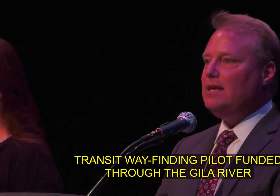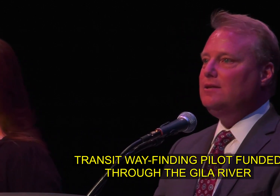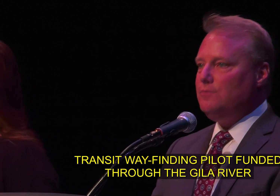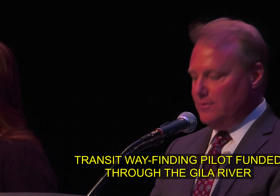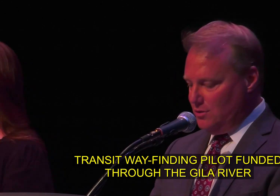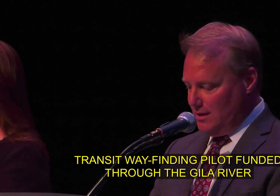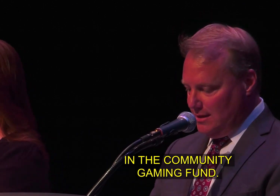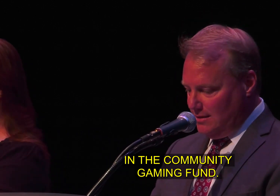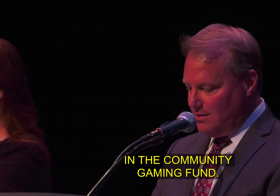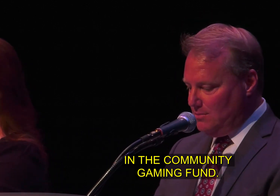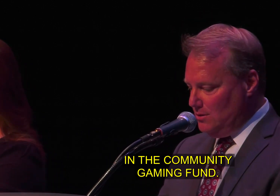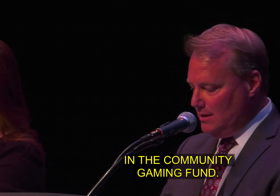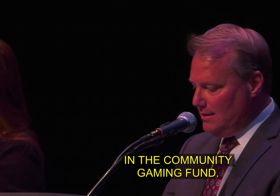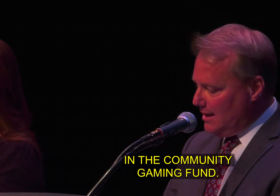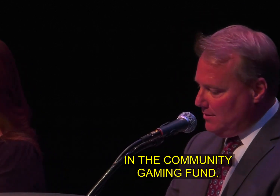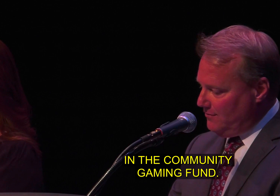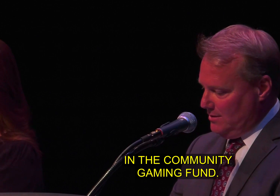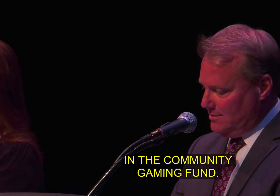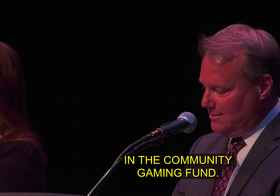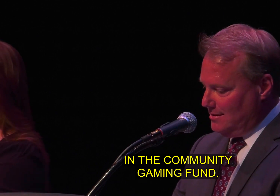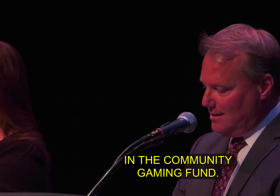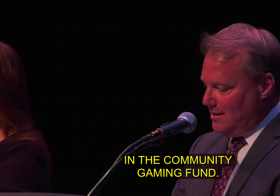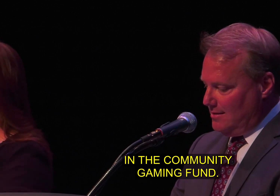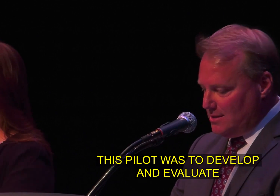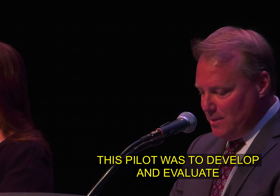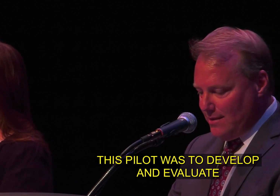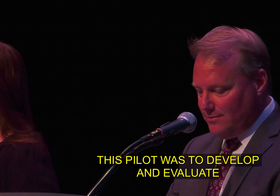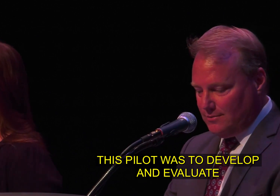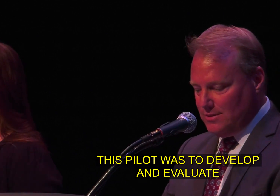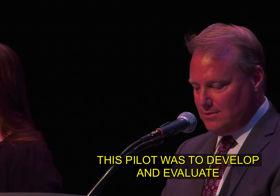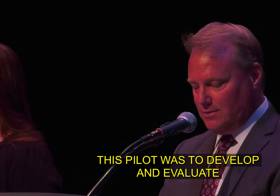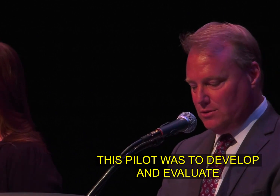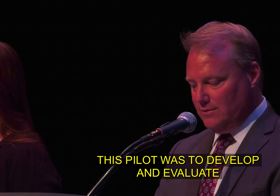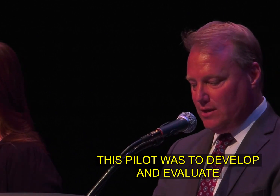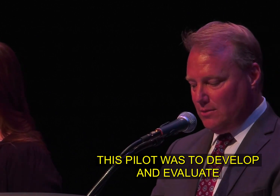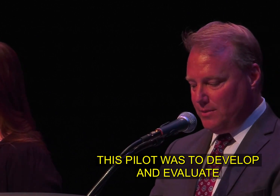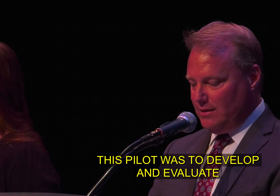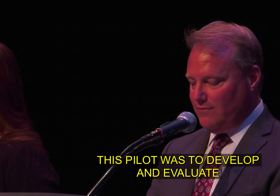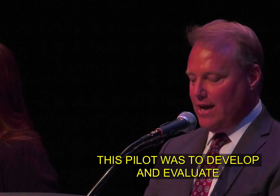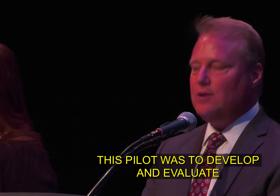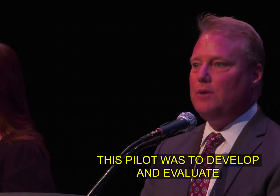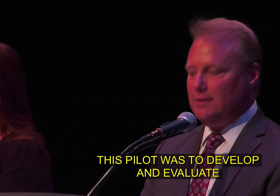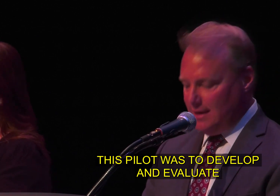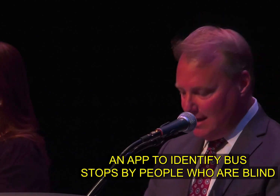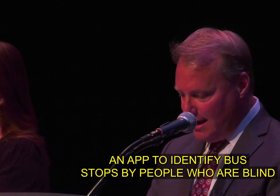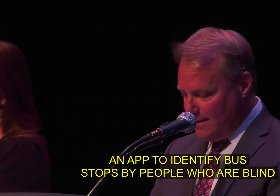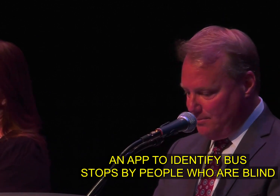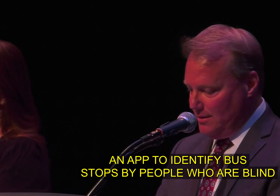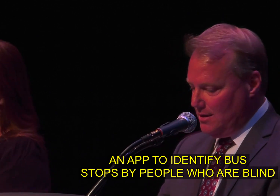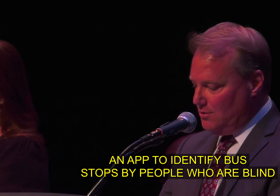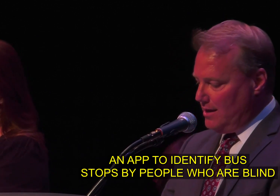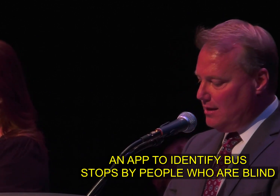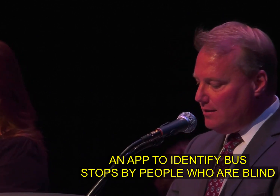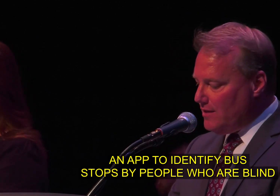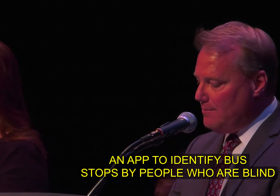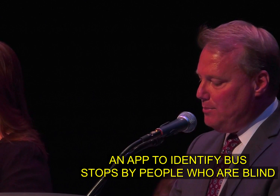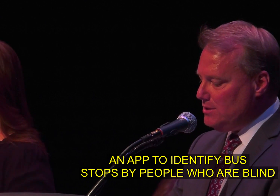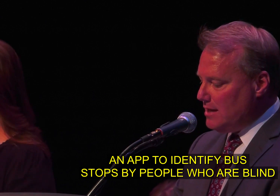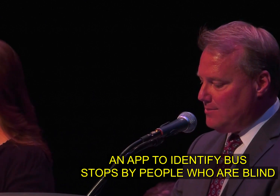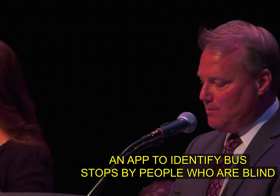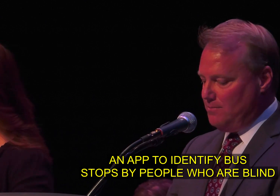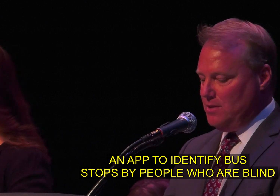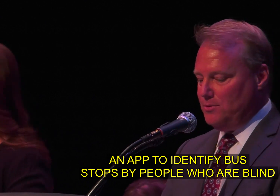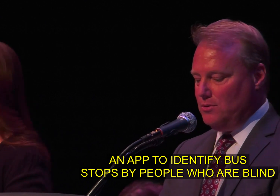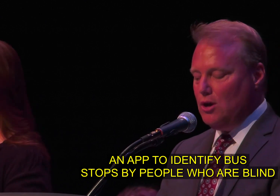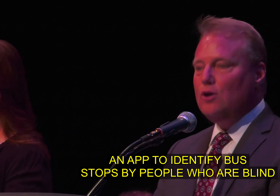through the gila river indian community gaming funds this pilot was to develop and evaluate an app to identify